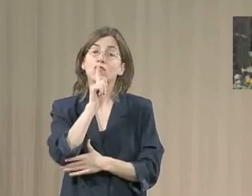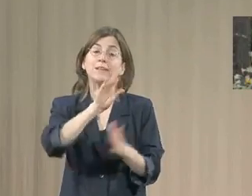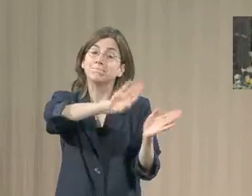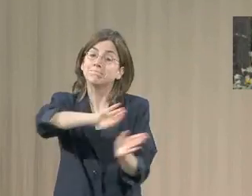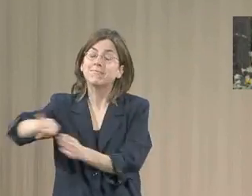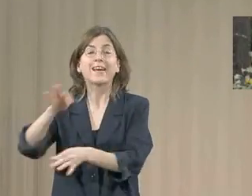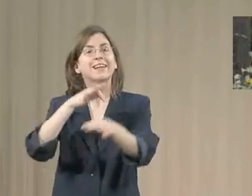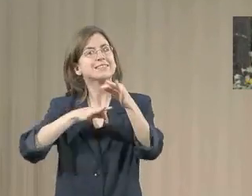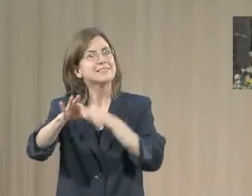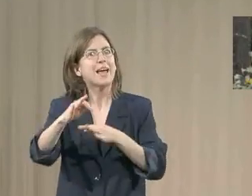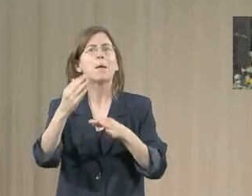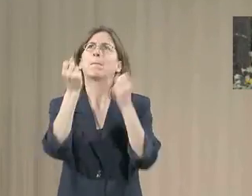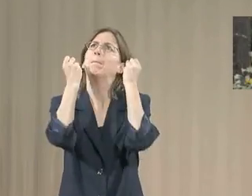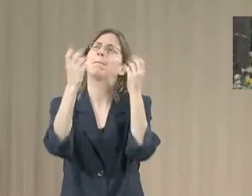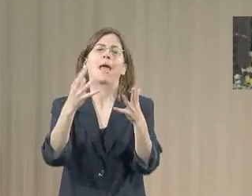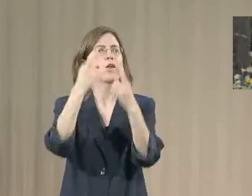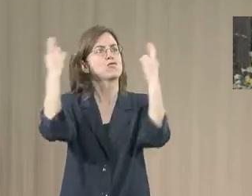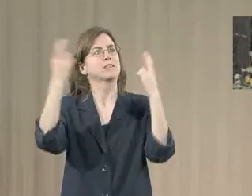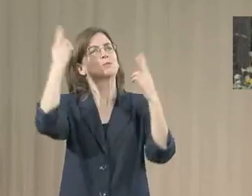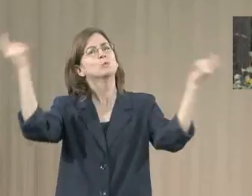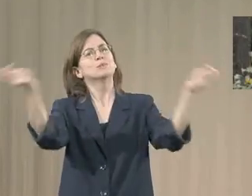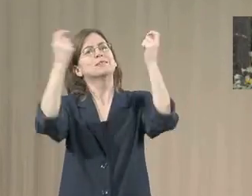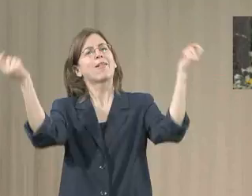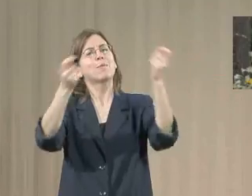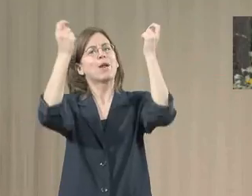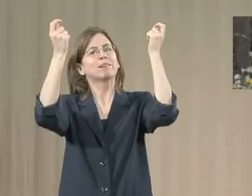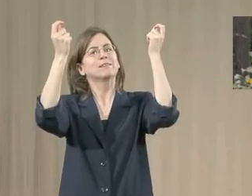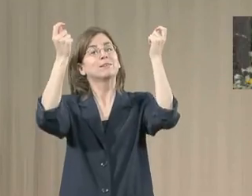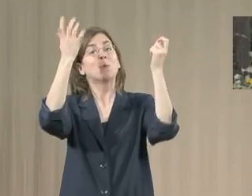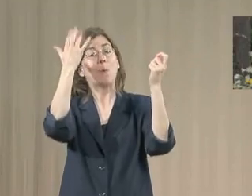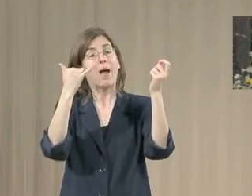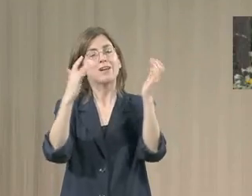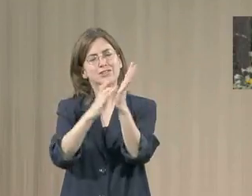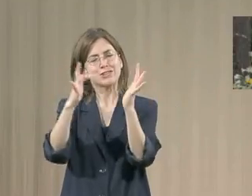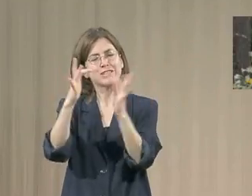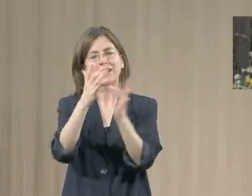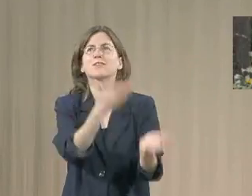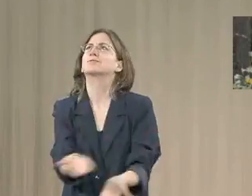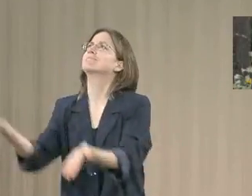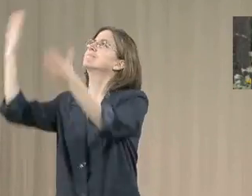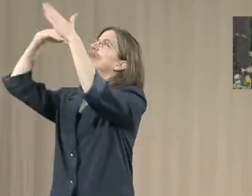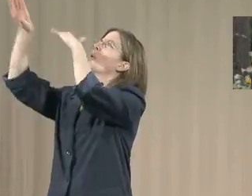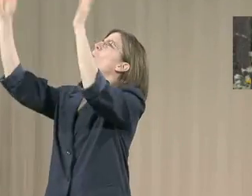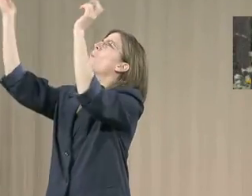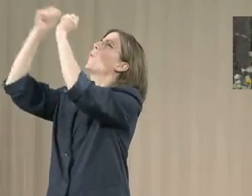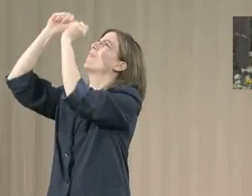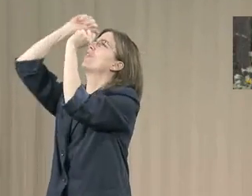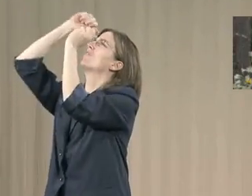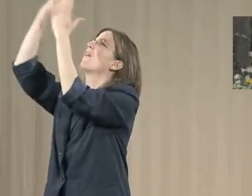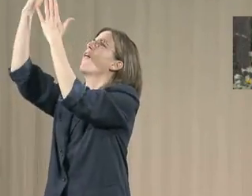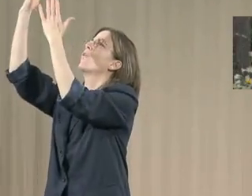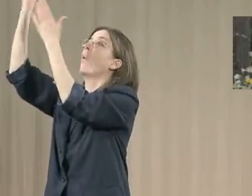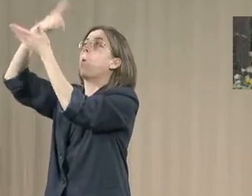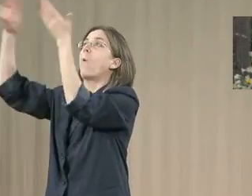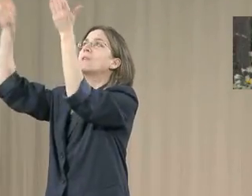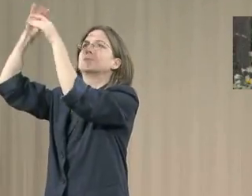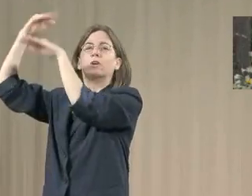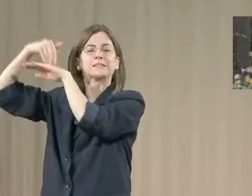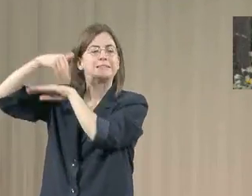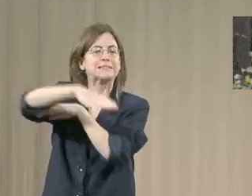no reason to be afraid, but every cause to rejoice that Jesus has gone to the Father and he